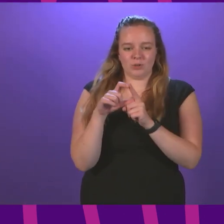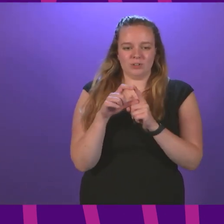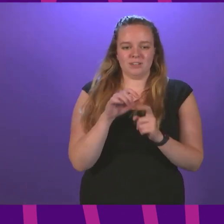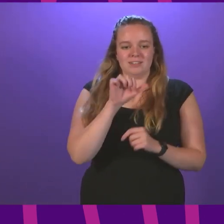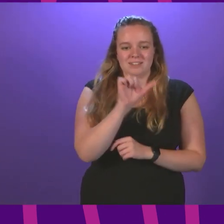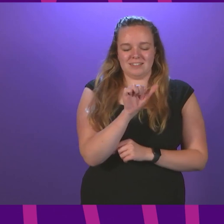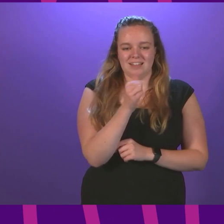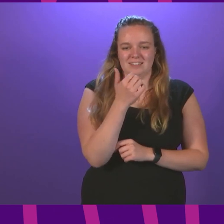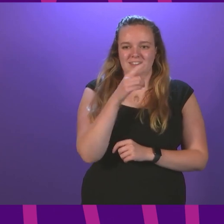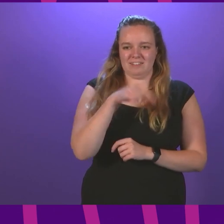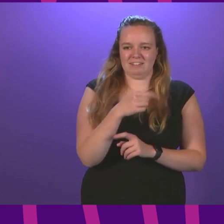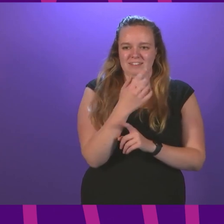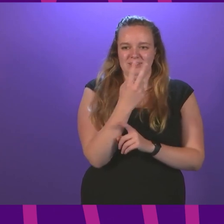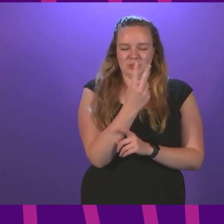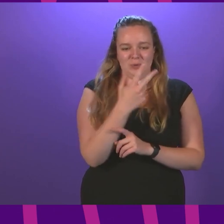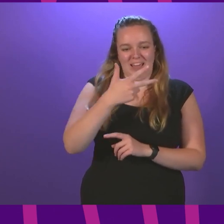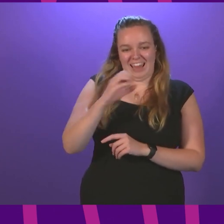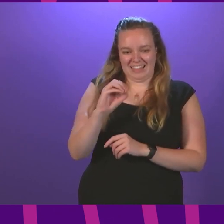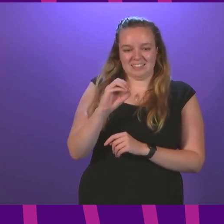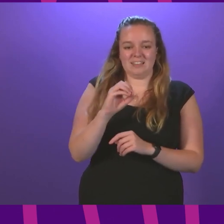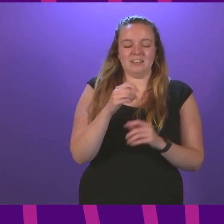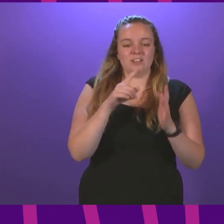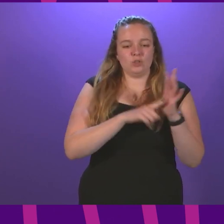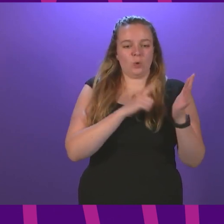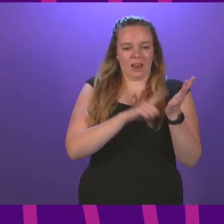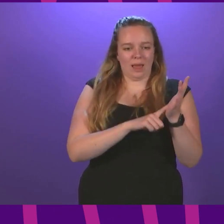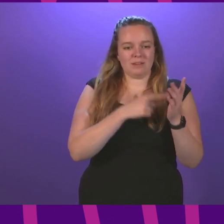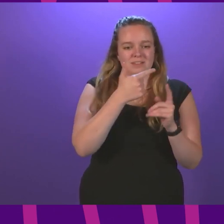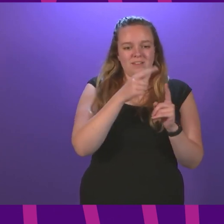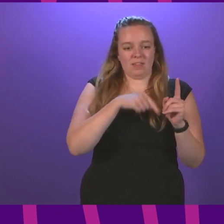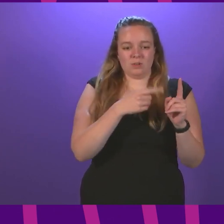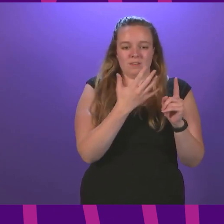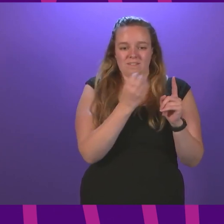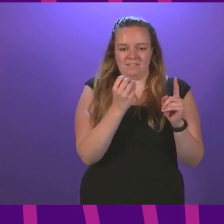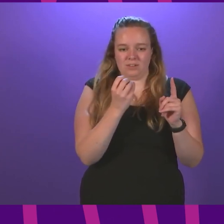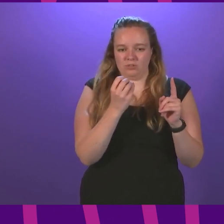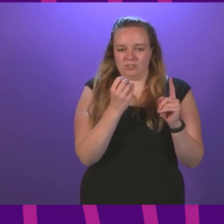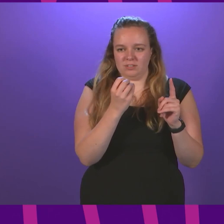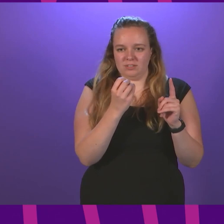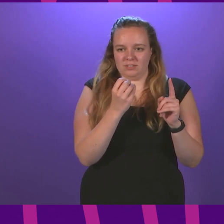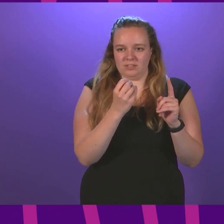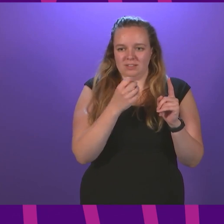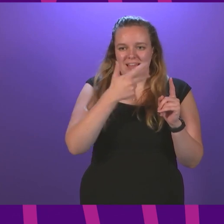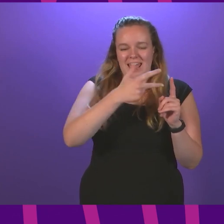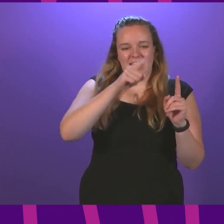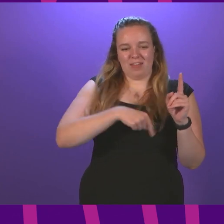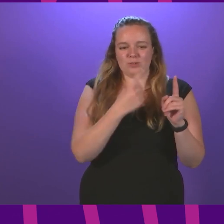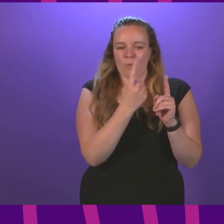,280. John Lamont, 7,150. Alistair Jack, 8